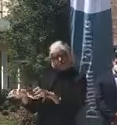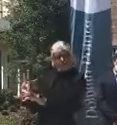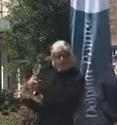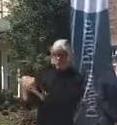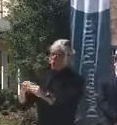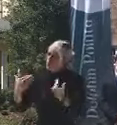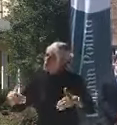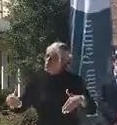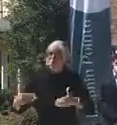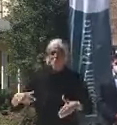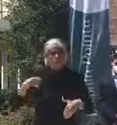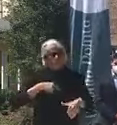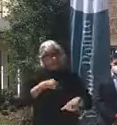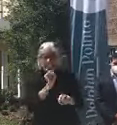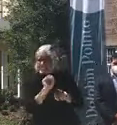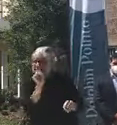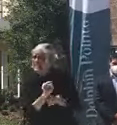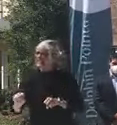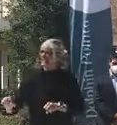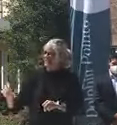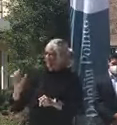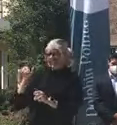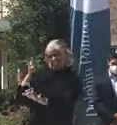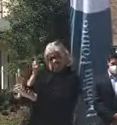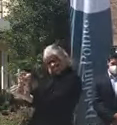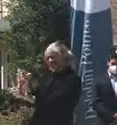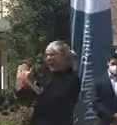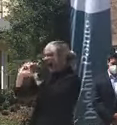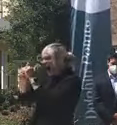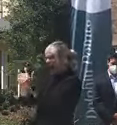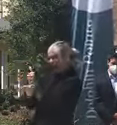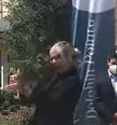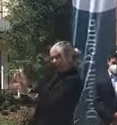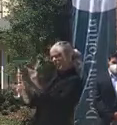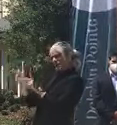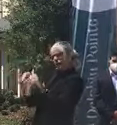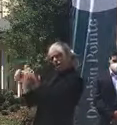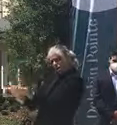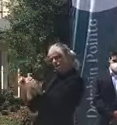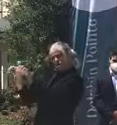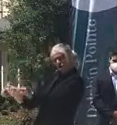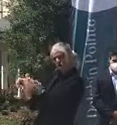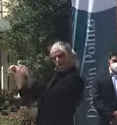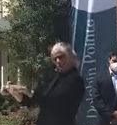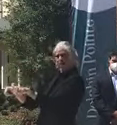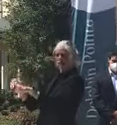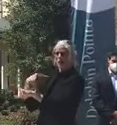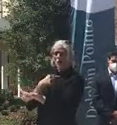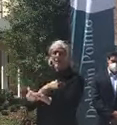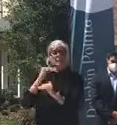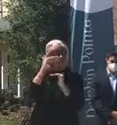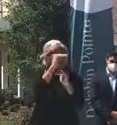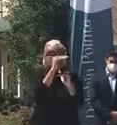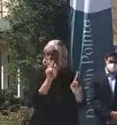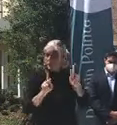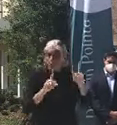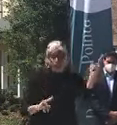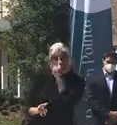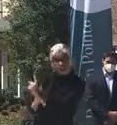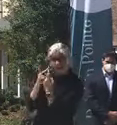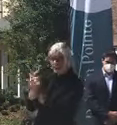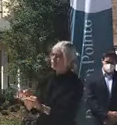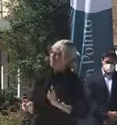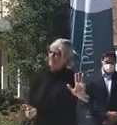to protecting long-term care facilities. We very early on restricted visitation. We, Mary,